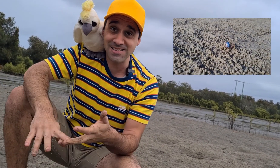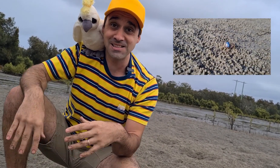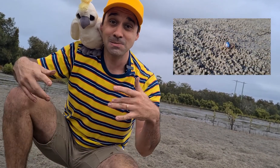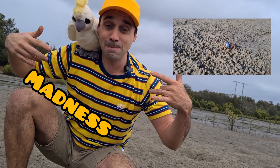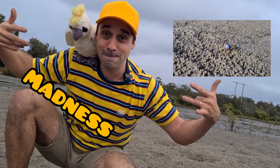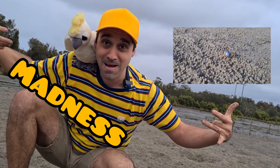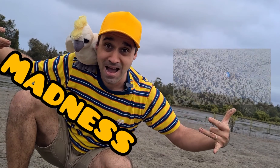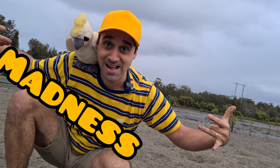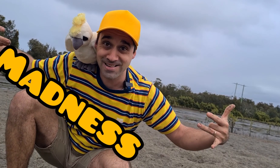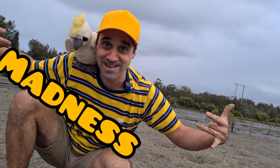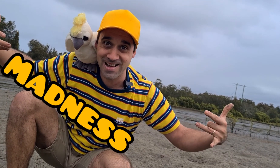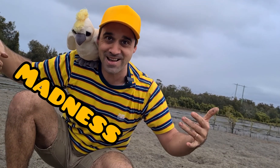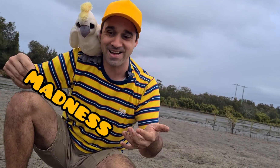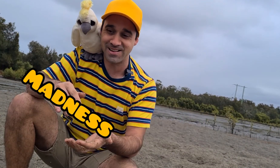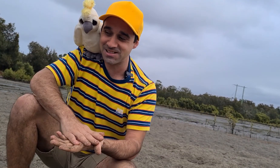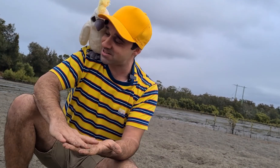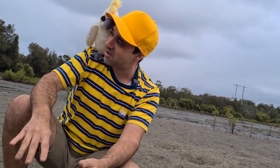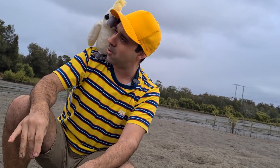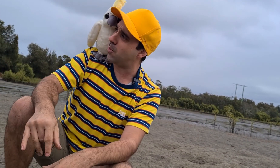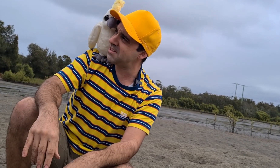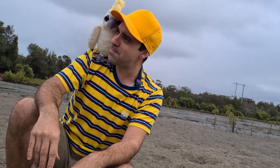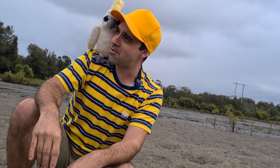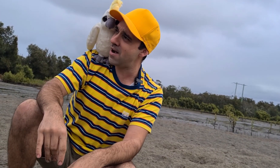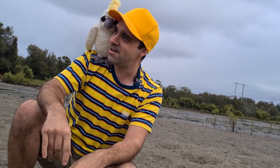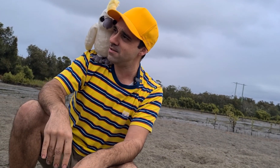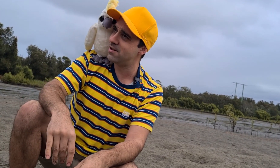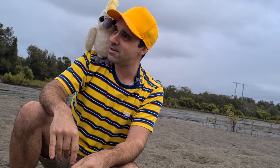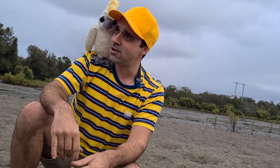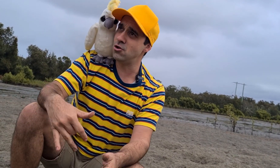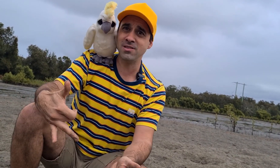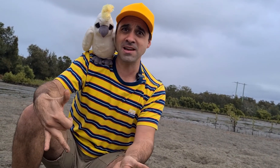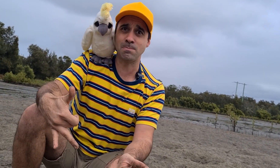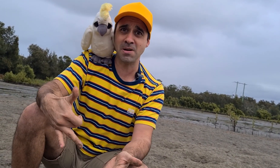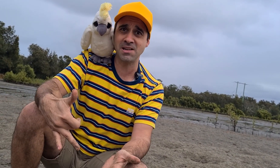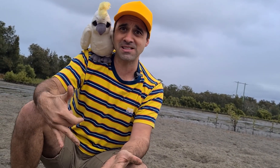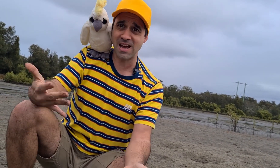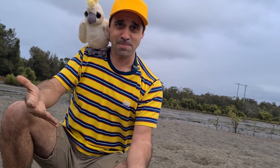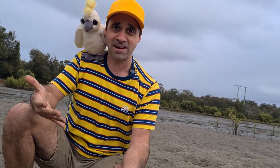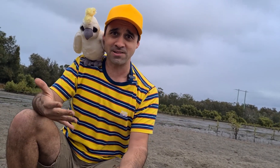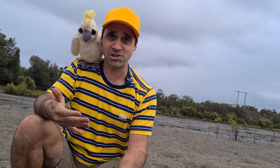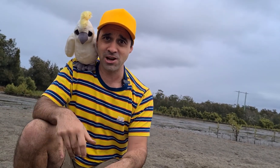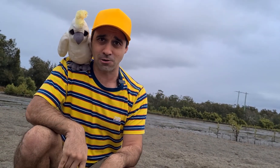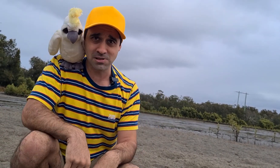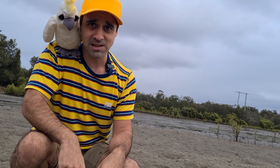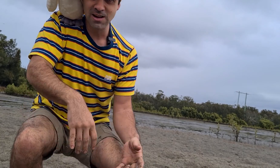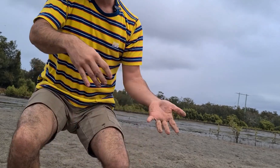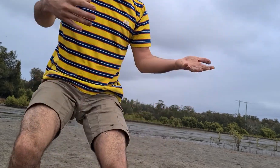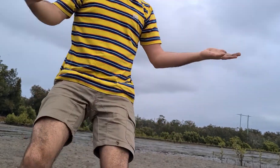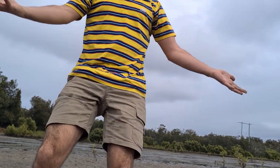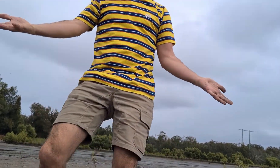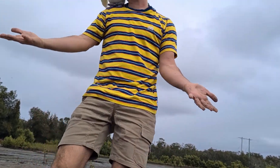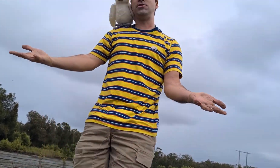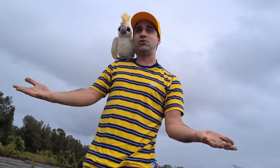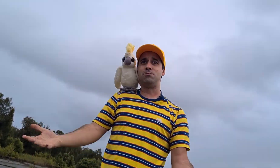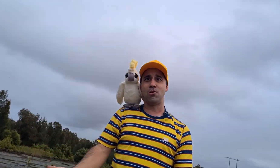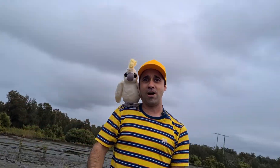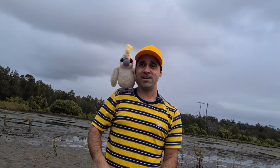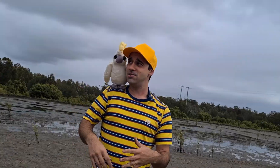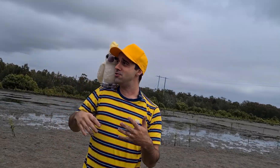That's madness. What's that, Brian? You think beaks are better than shells? Well, of course you do, Brian. You're